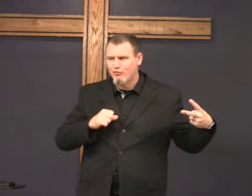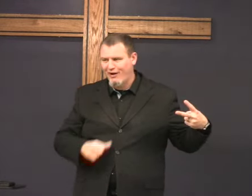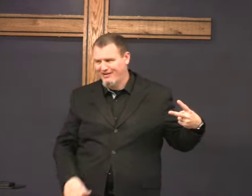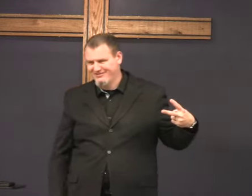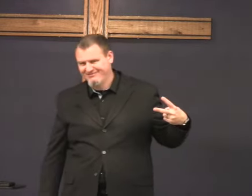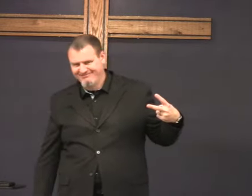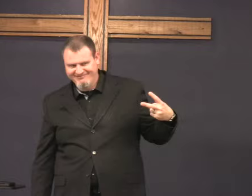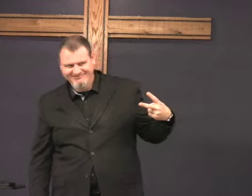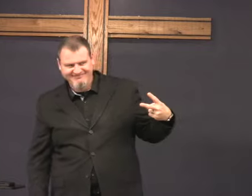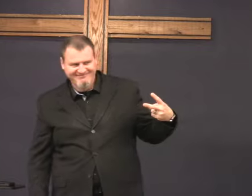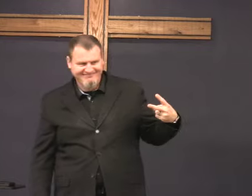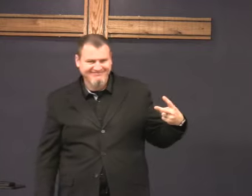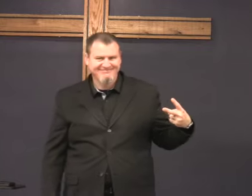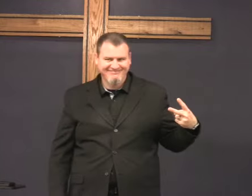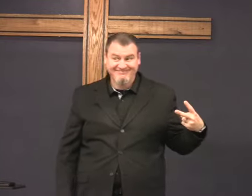And two of them are pride.